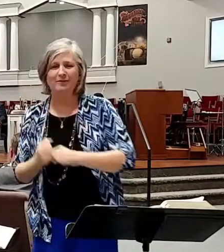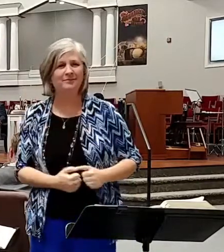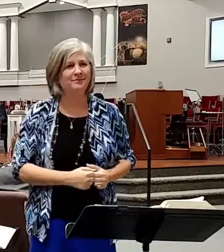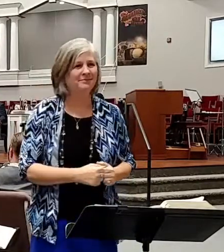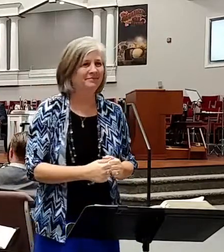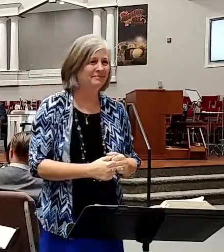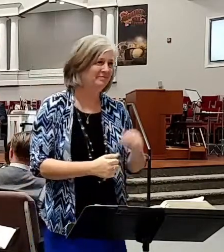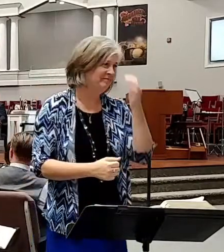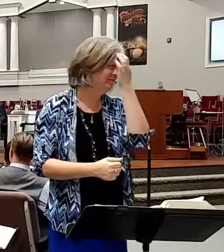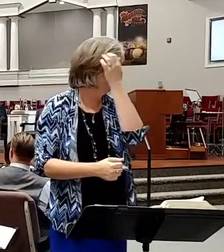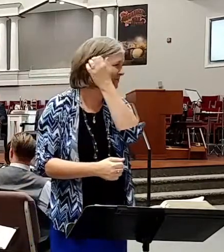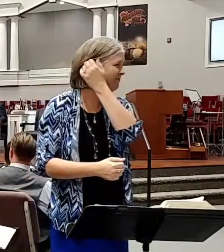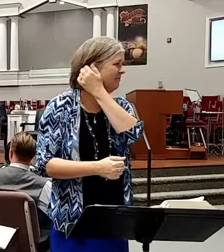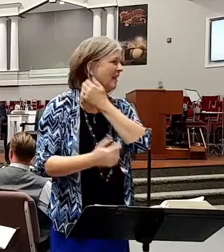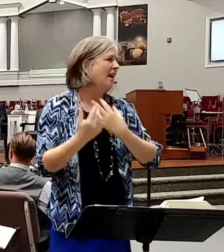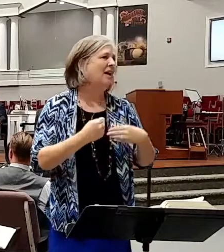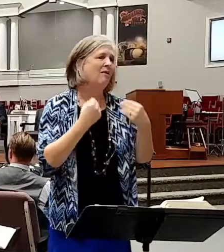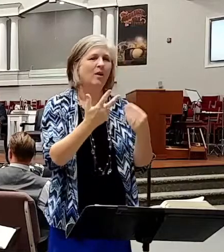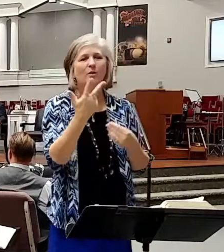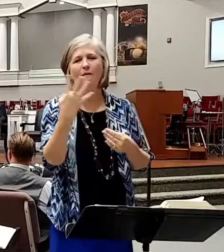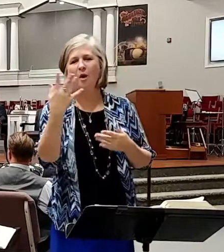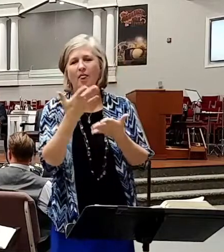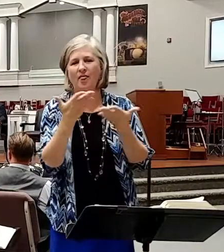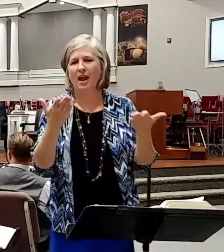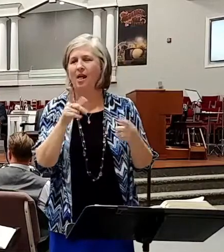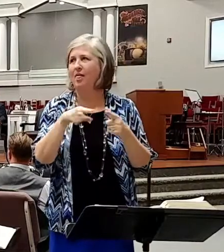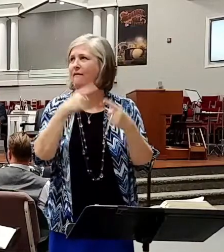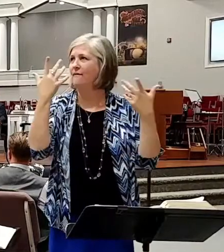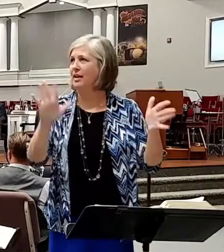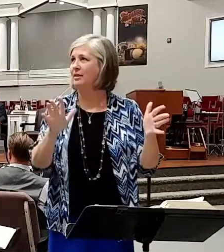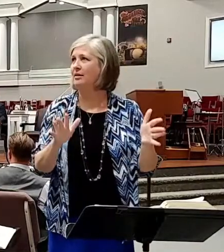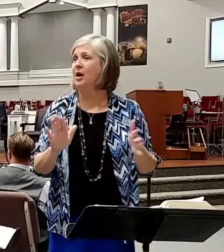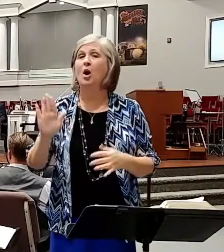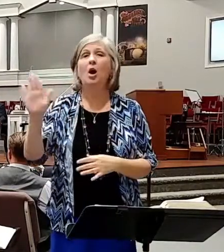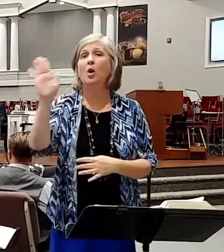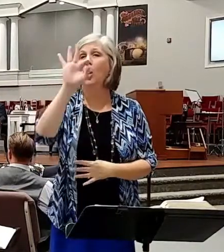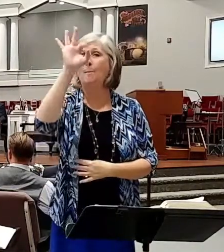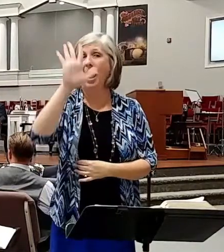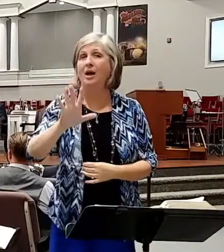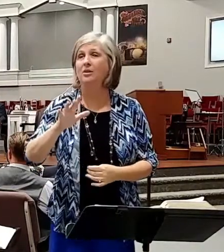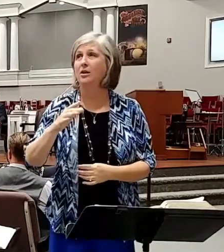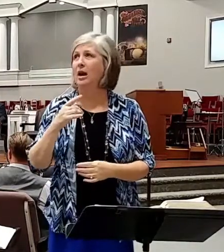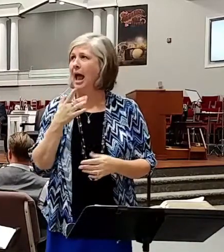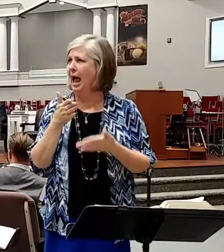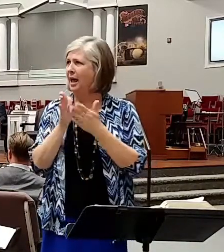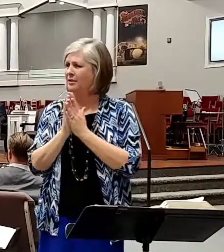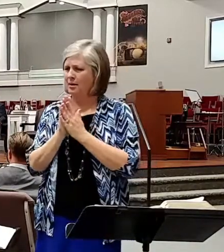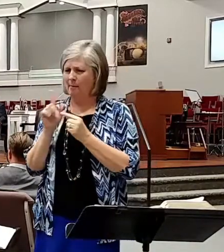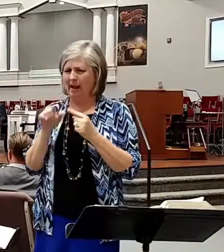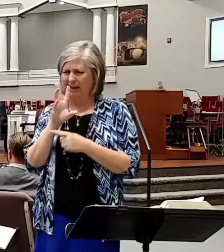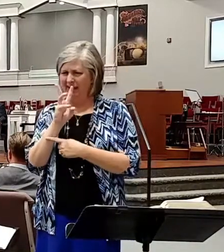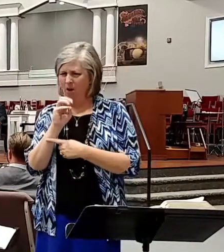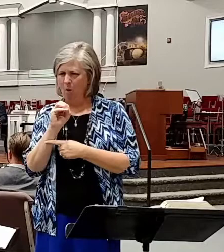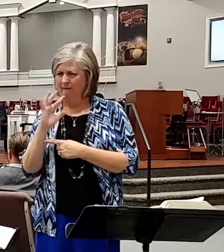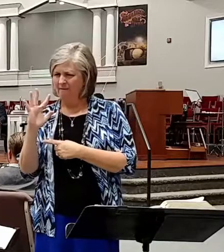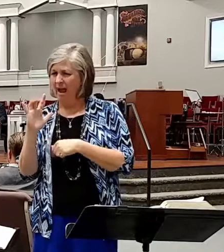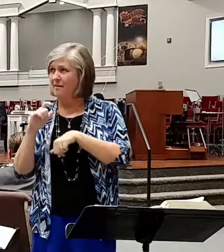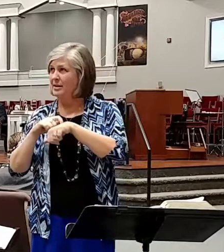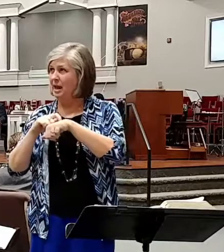I'll give you three or four things and we'll be done. Now, brother, your pastor told me, I asked him, it was about, I don't know, 6.05 on the clock back there, and I said, what